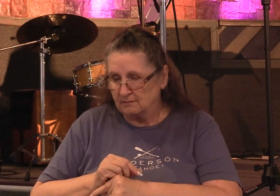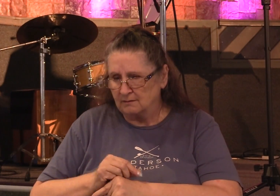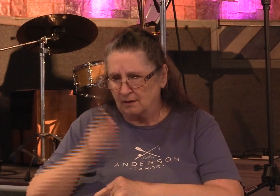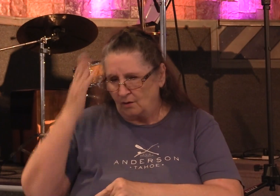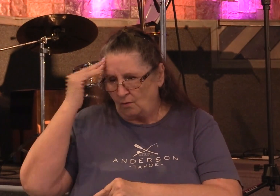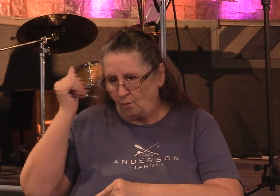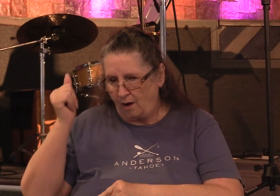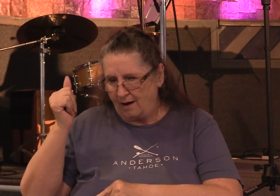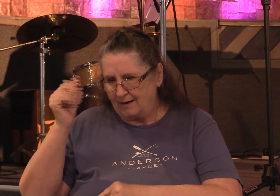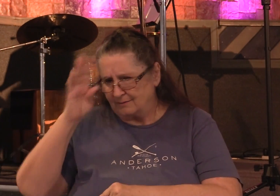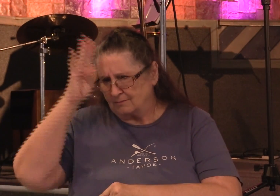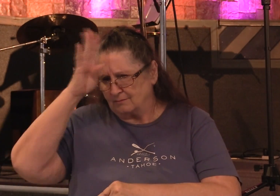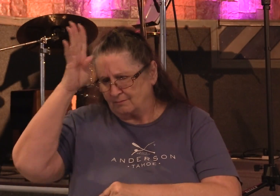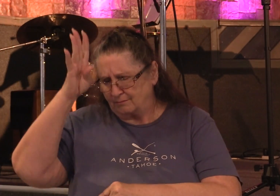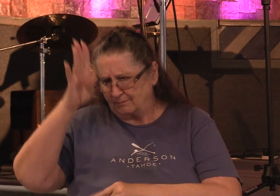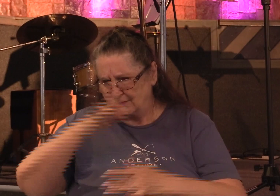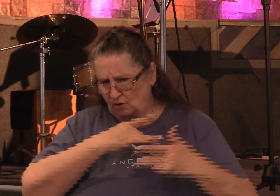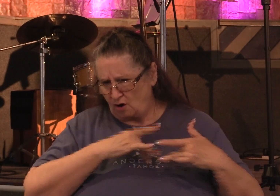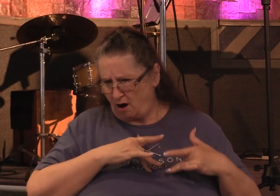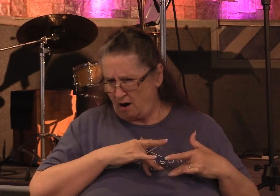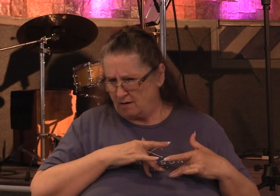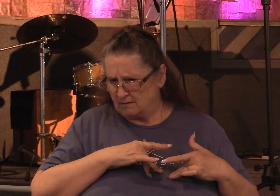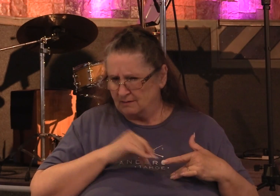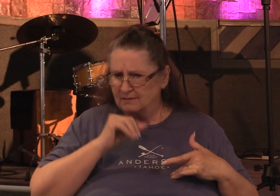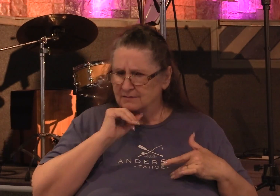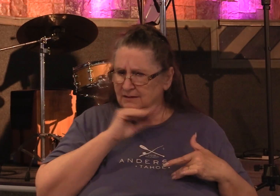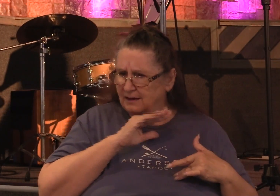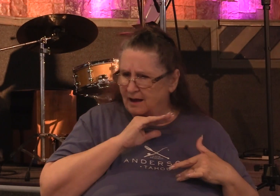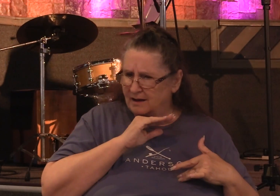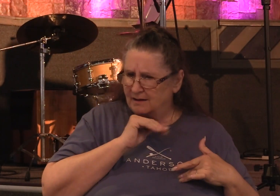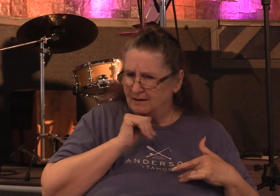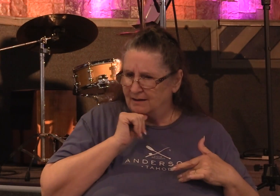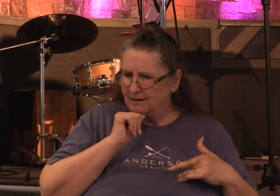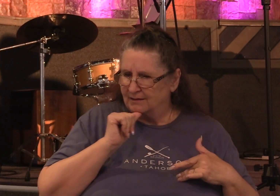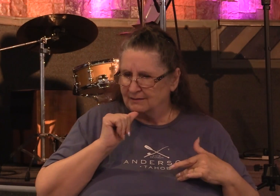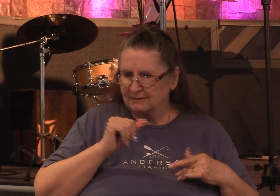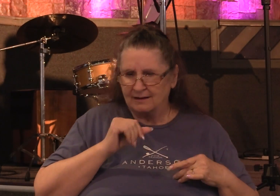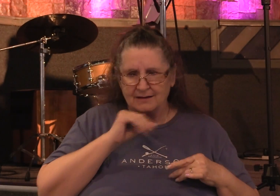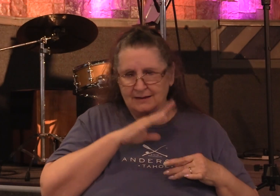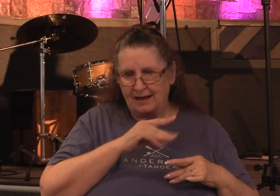conceived this thing in your heart you have not lied to men but to God